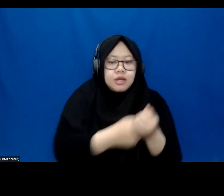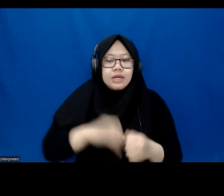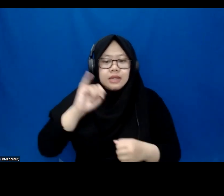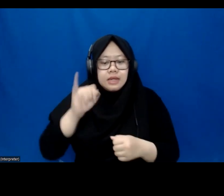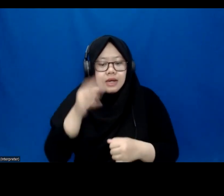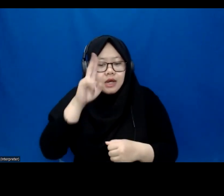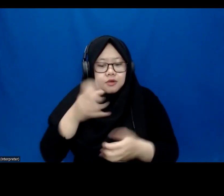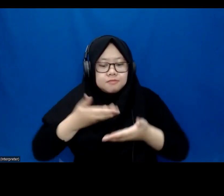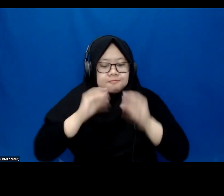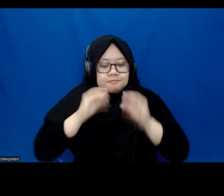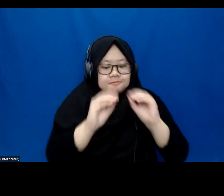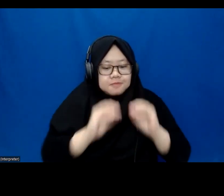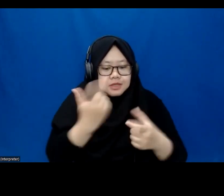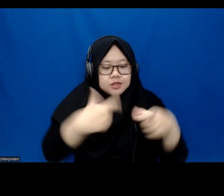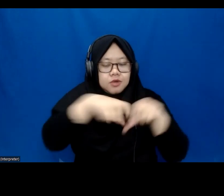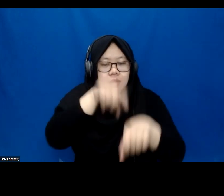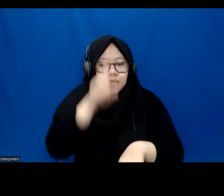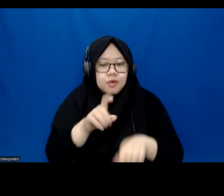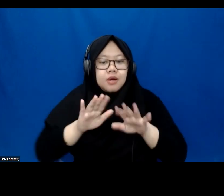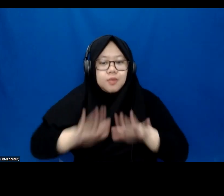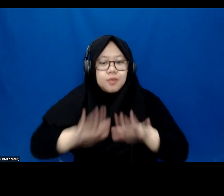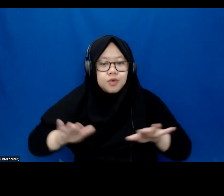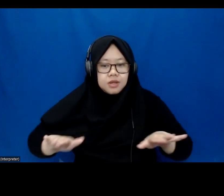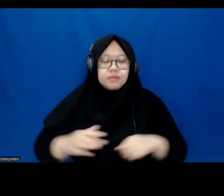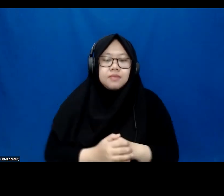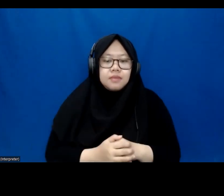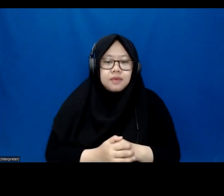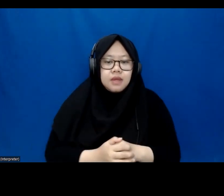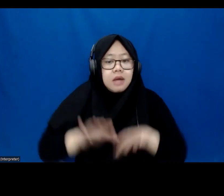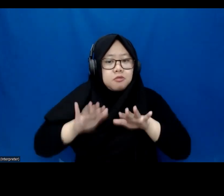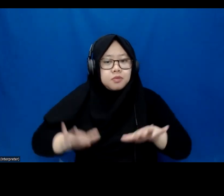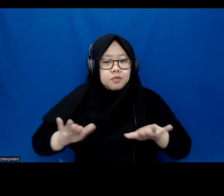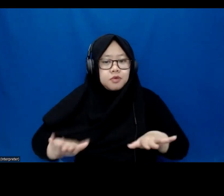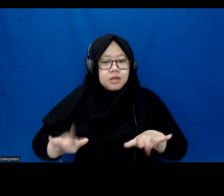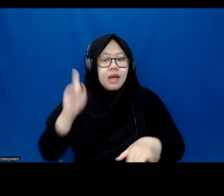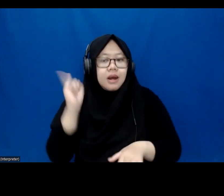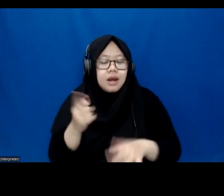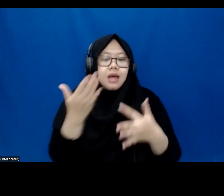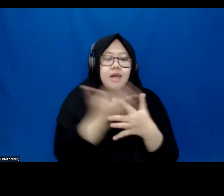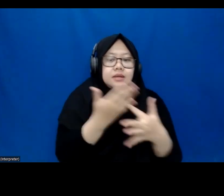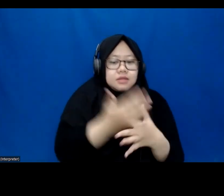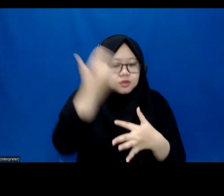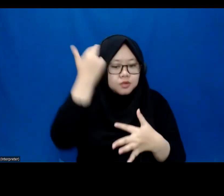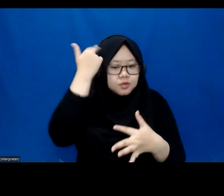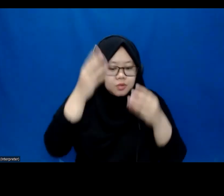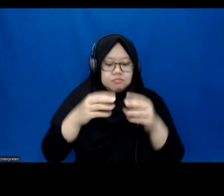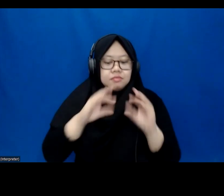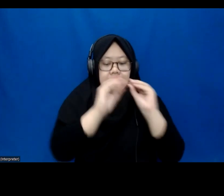students' needs. And an inclusive system is one in which a student has access to quality learning from the